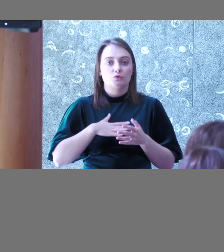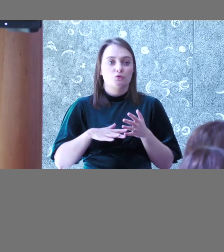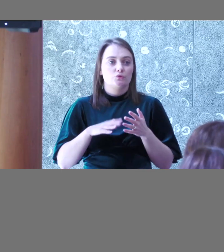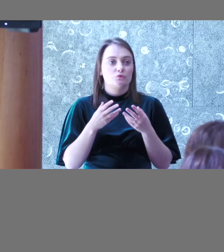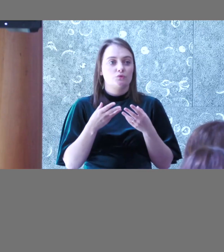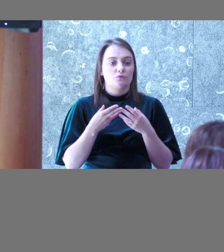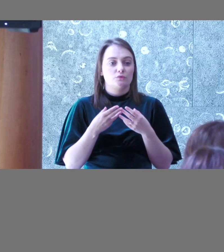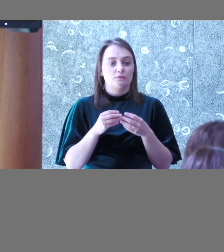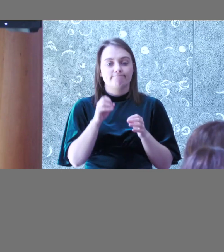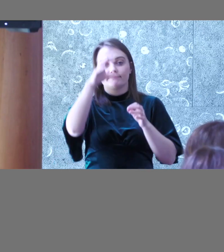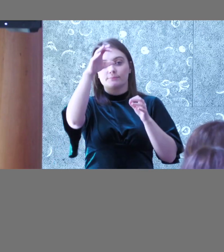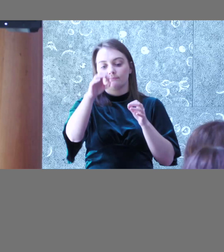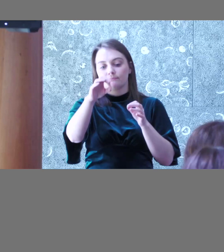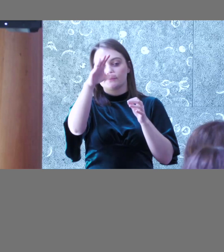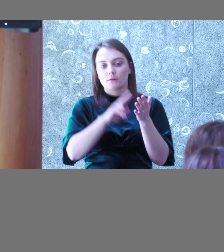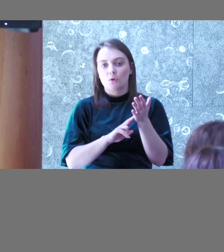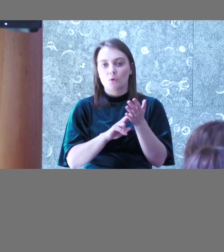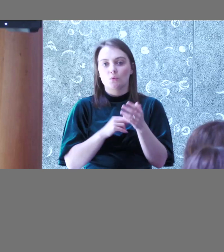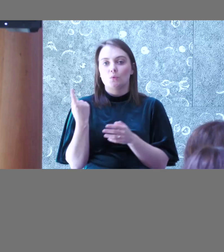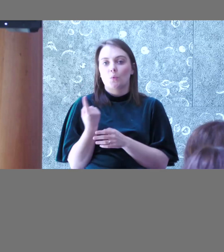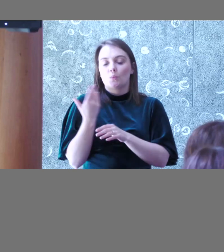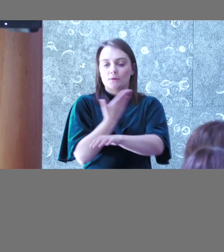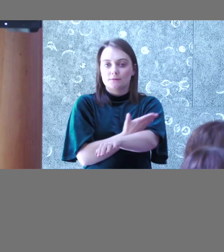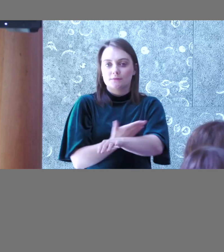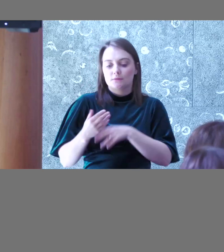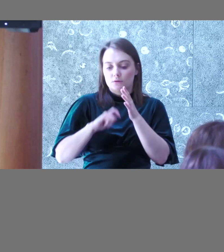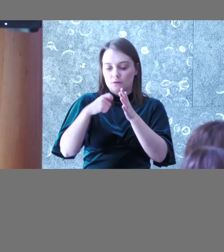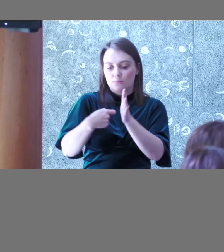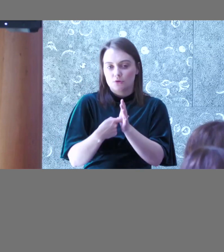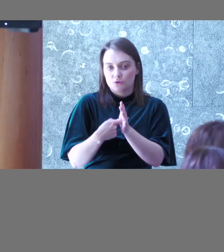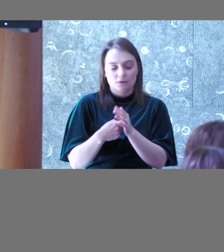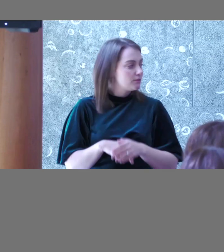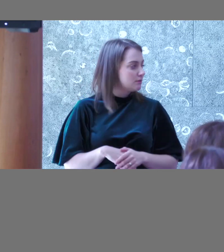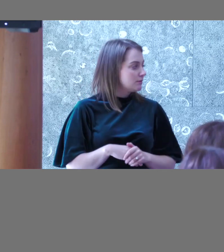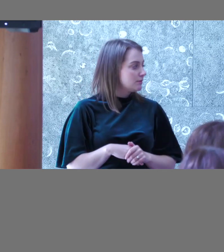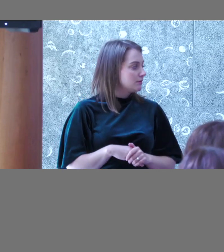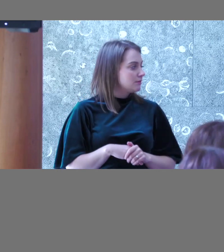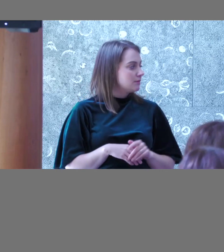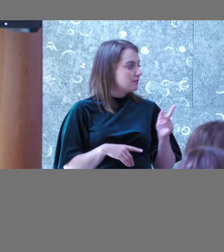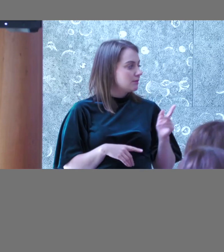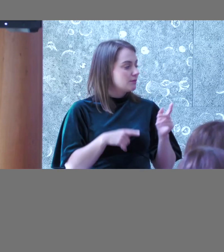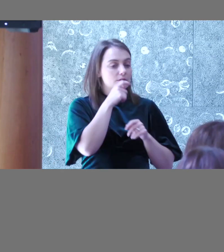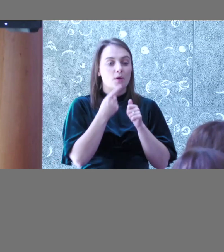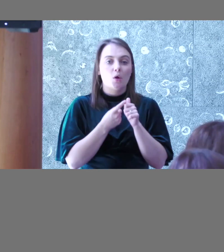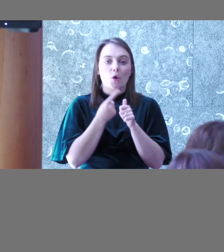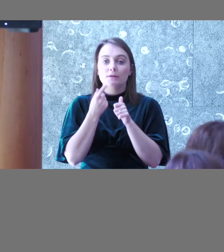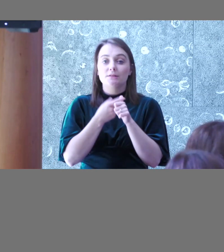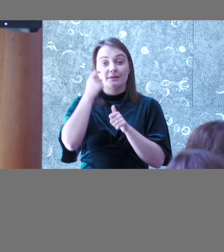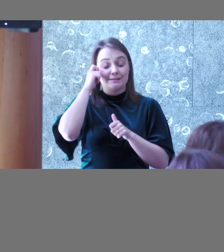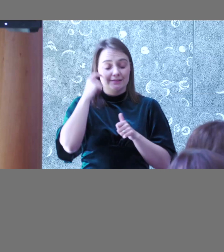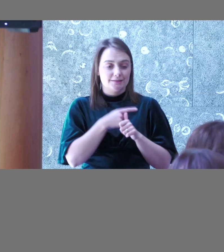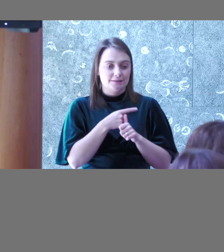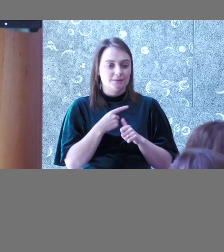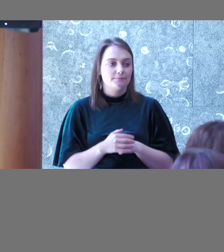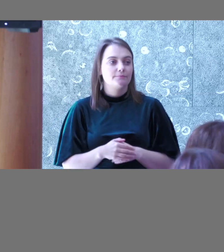scarcely only at the initial stage of the project? Kind of talk about automated testing. Well, in terms